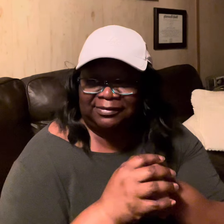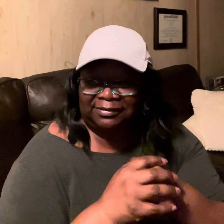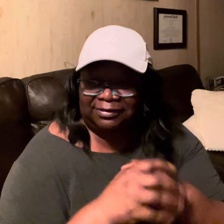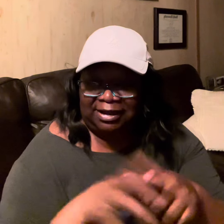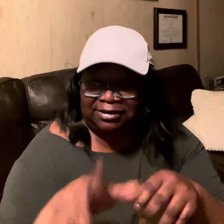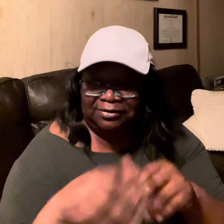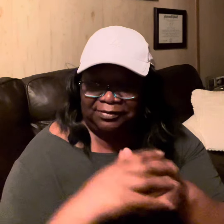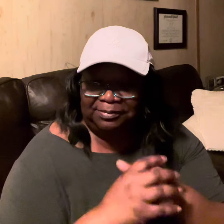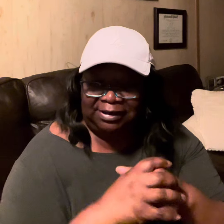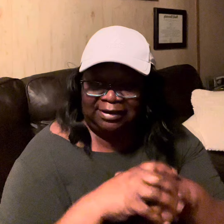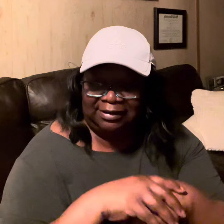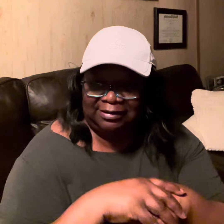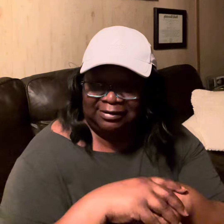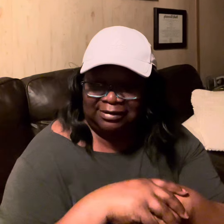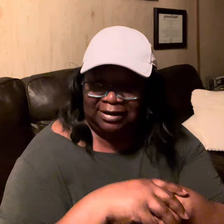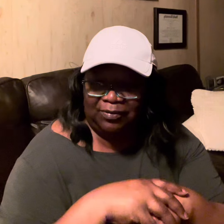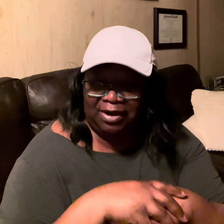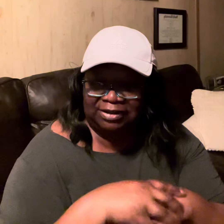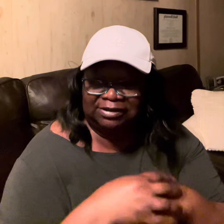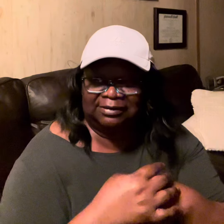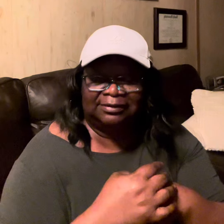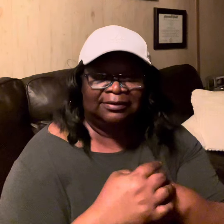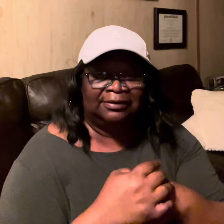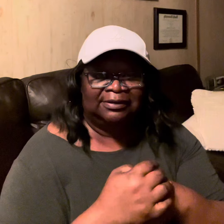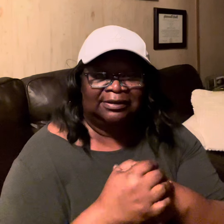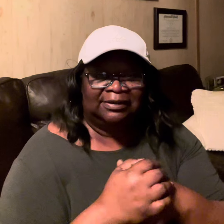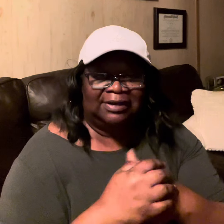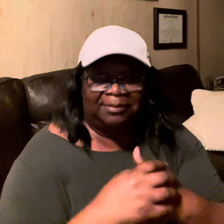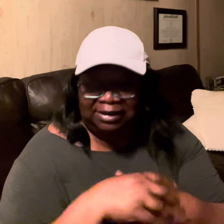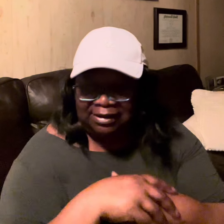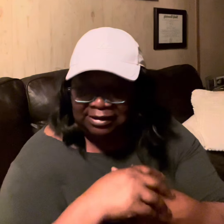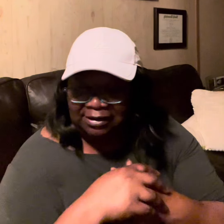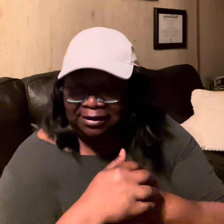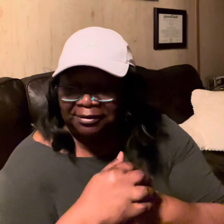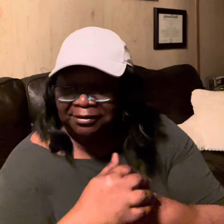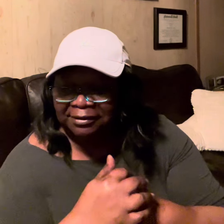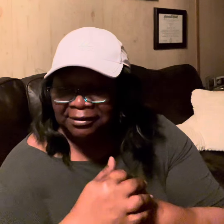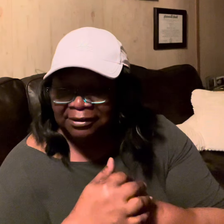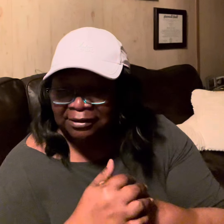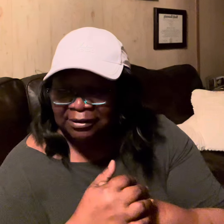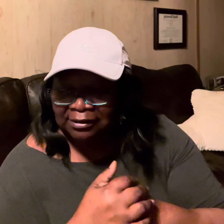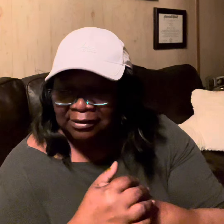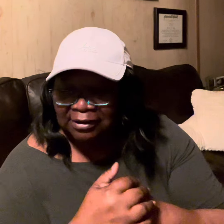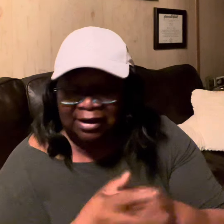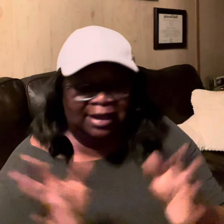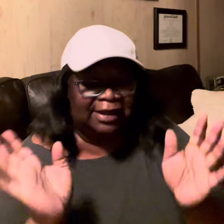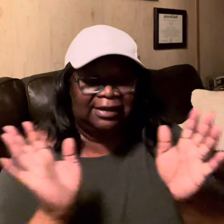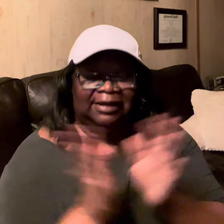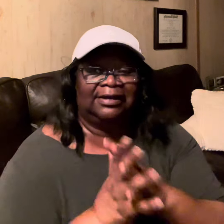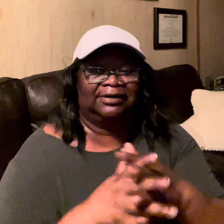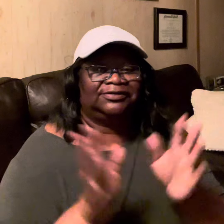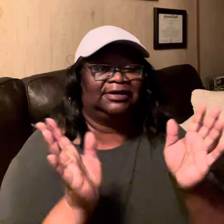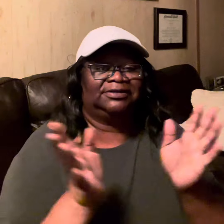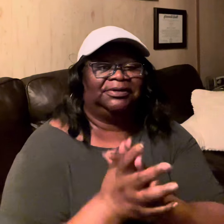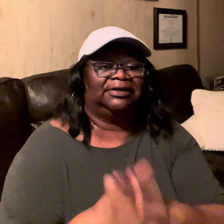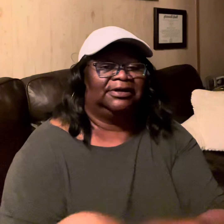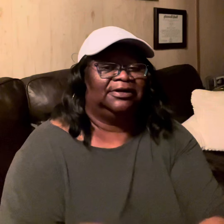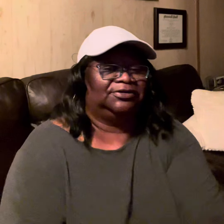thank you for being and watching how many in here all right I ain't got nothing to say till we get a hundred